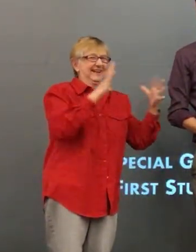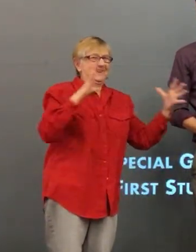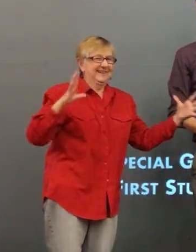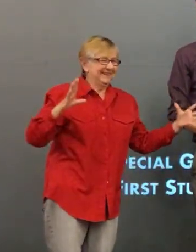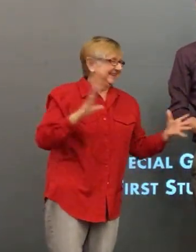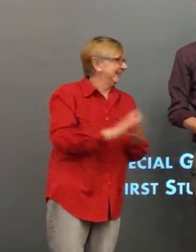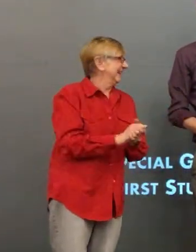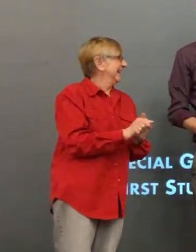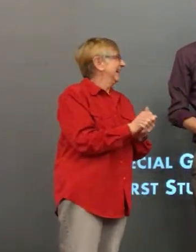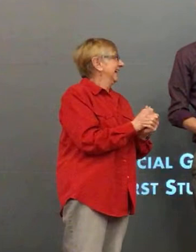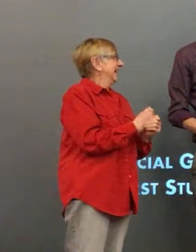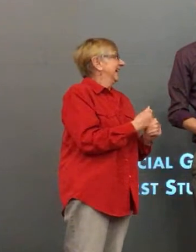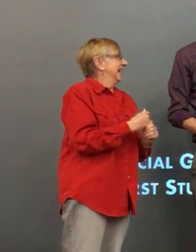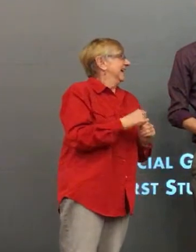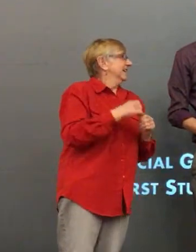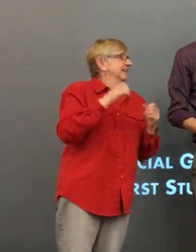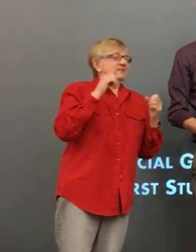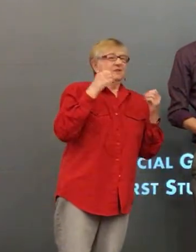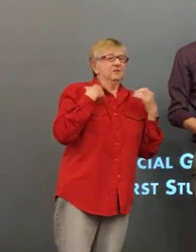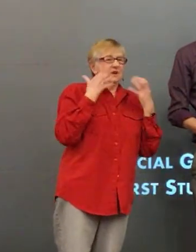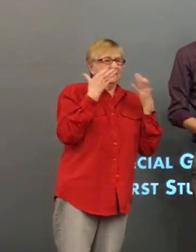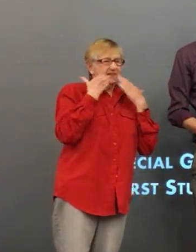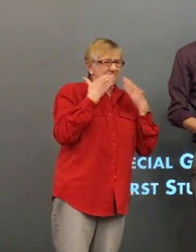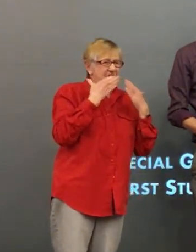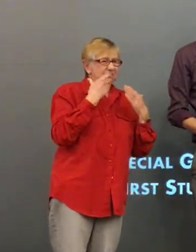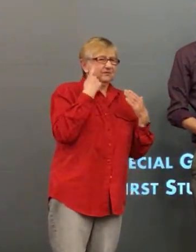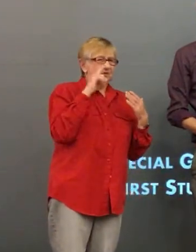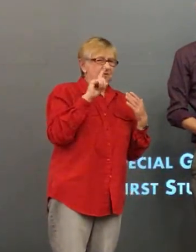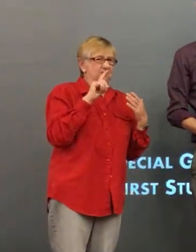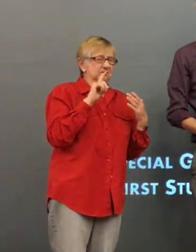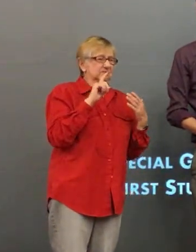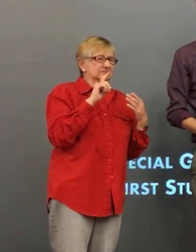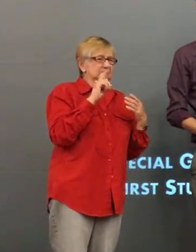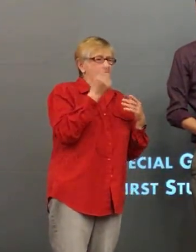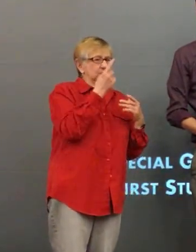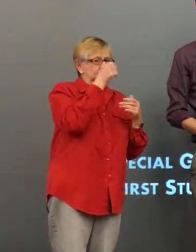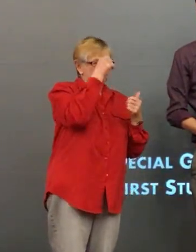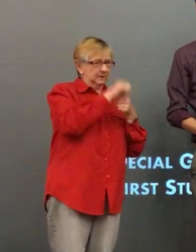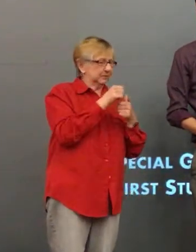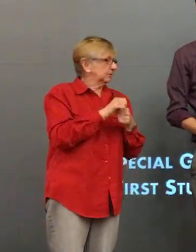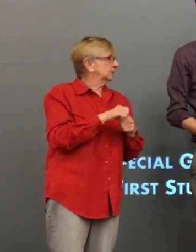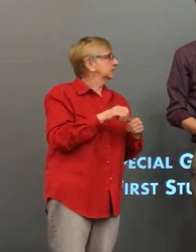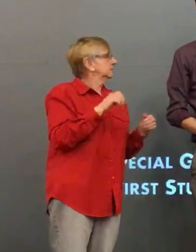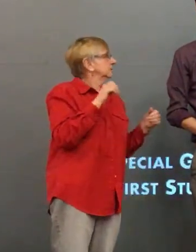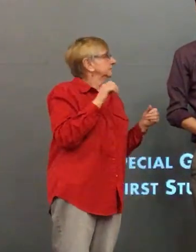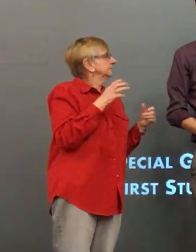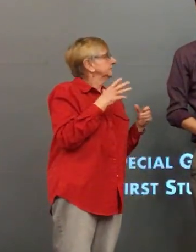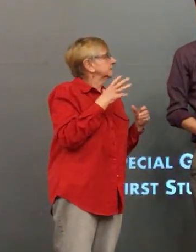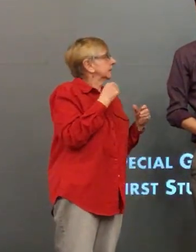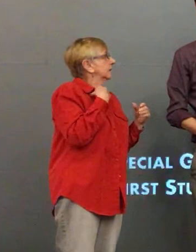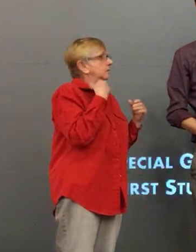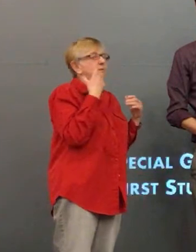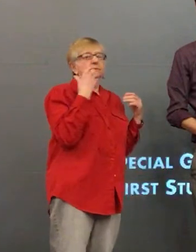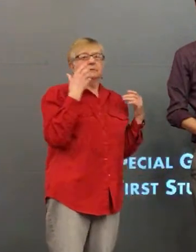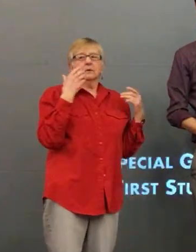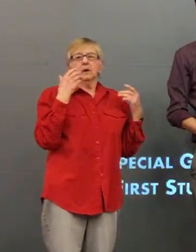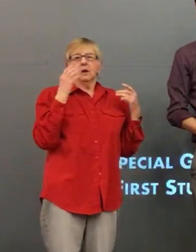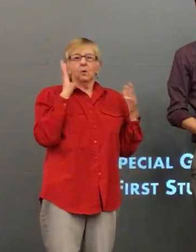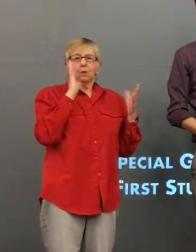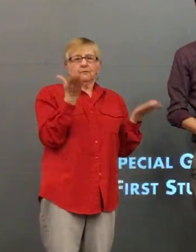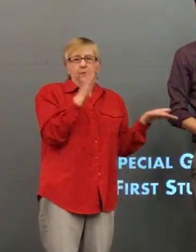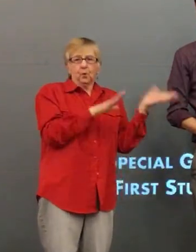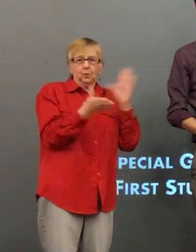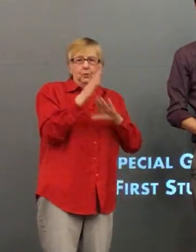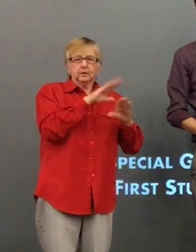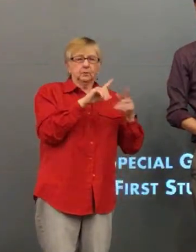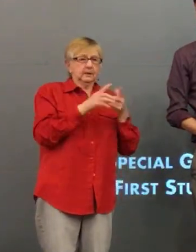It's hard for me to let it go, but I want to thank the family for sharing him with us.